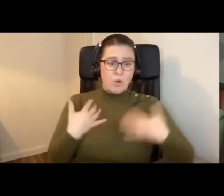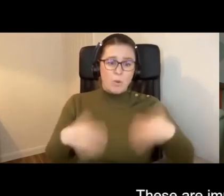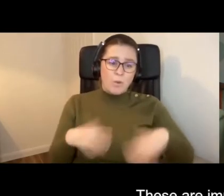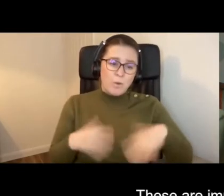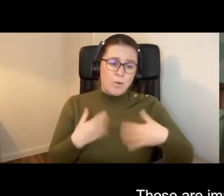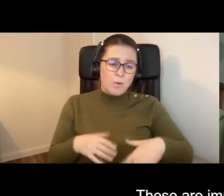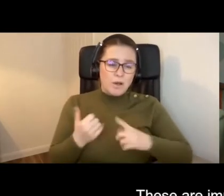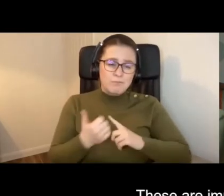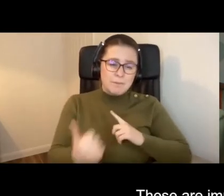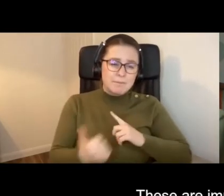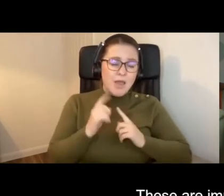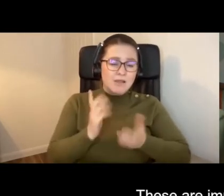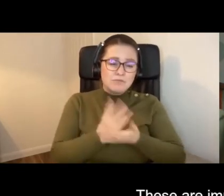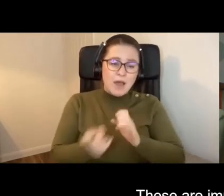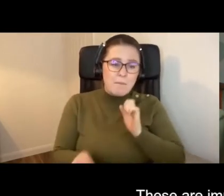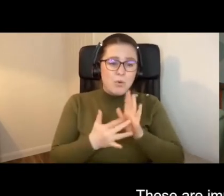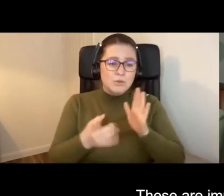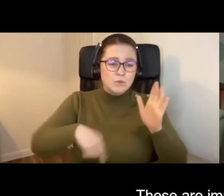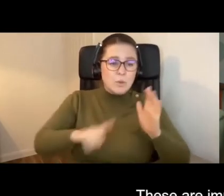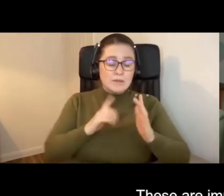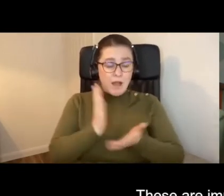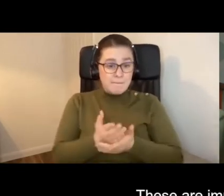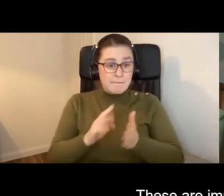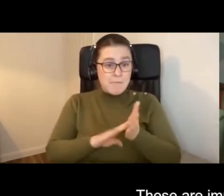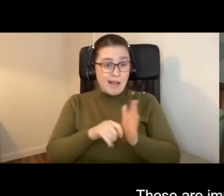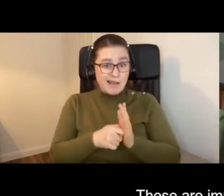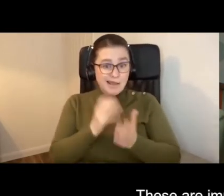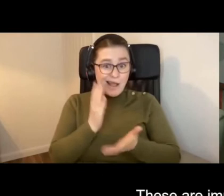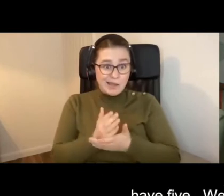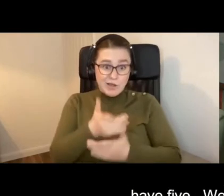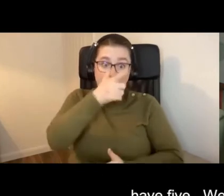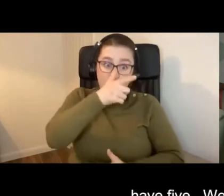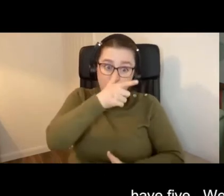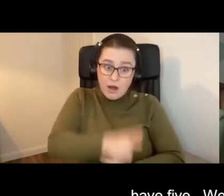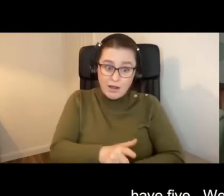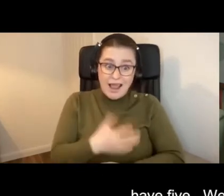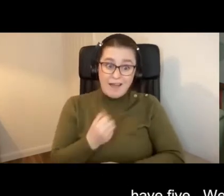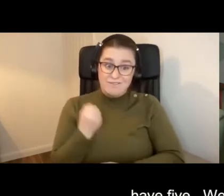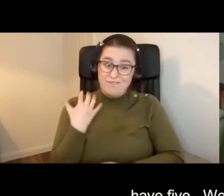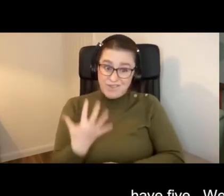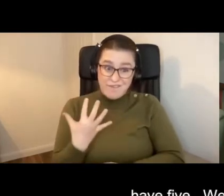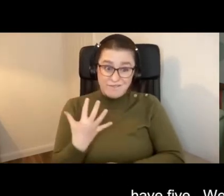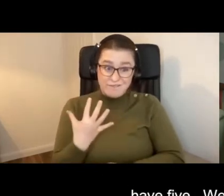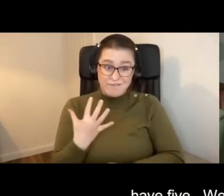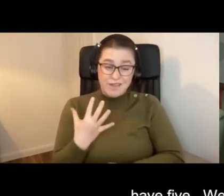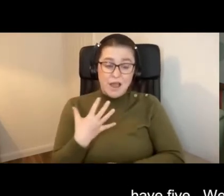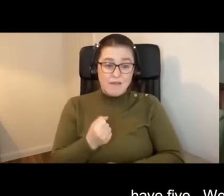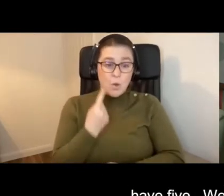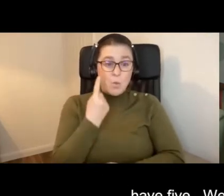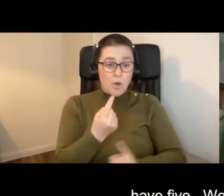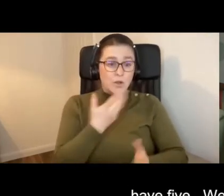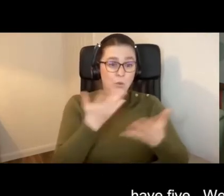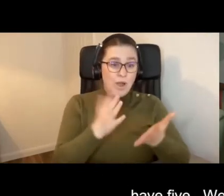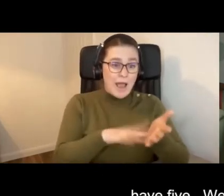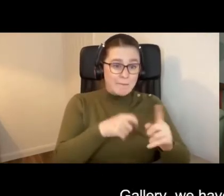You know, these are the important to us. And Milton Keynes, we are so lucky to have five. You know, we have one at the MK